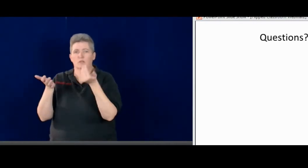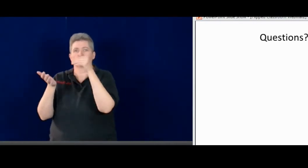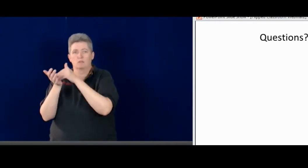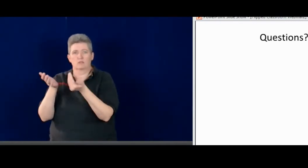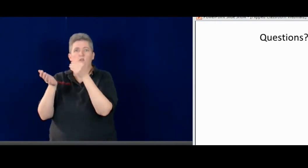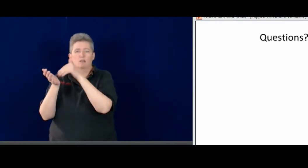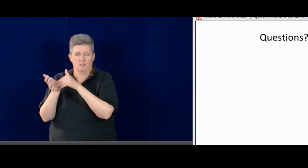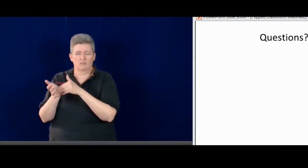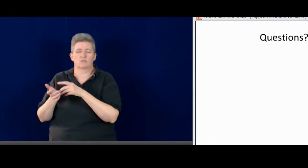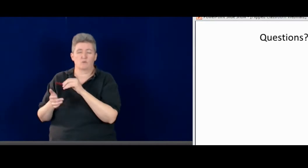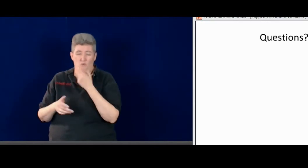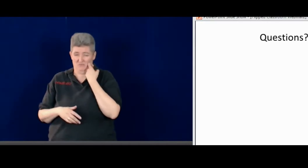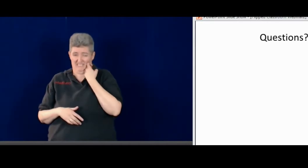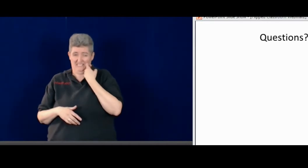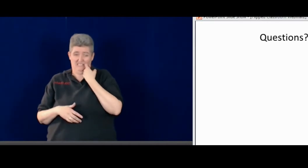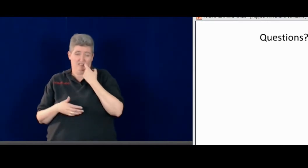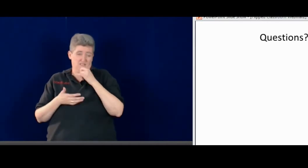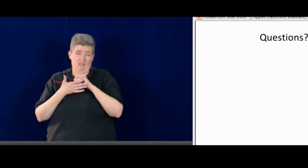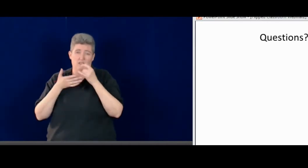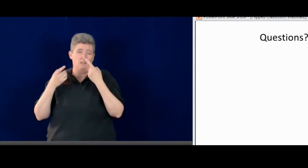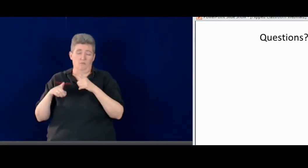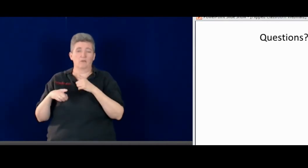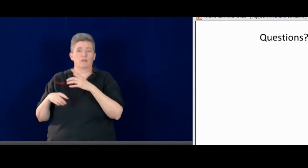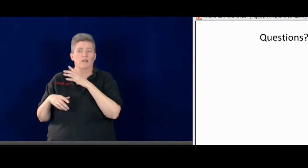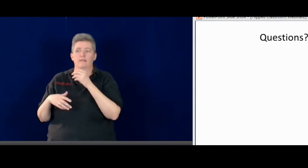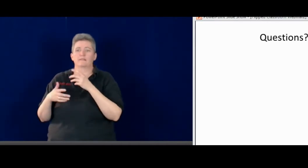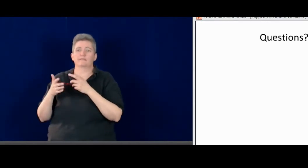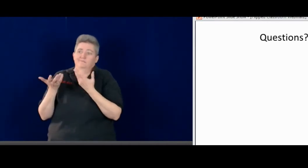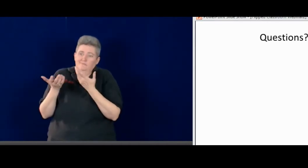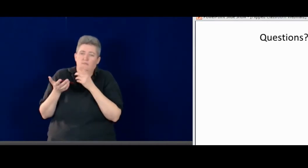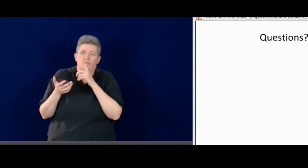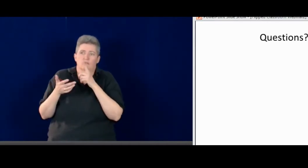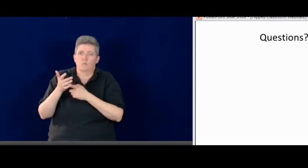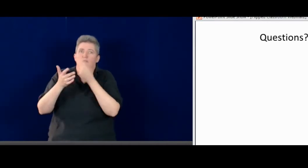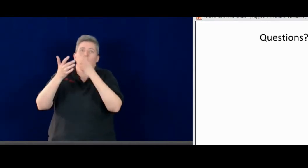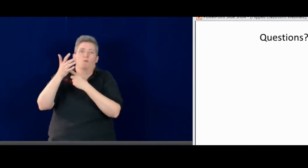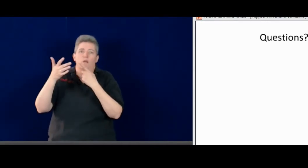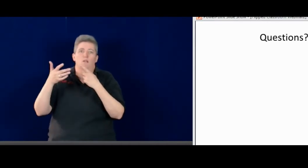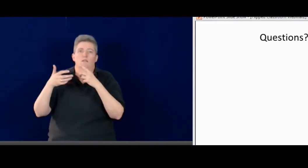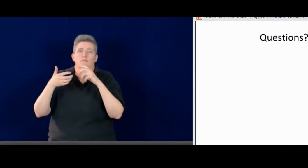lose it. It will stop. will freeze. I'll have to keep starting over. Just recently, it happened.